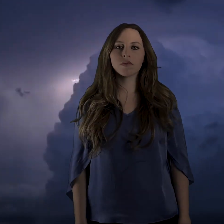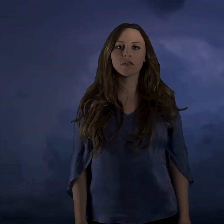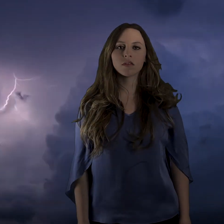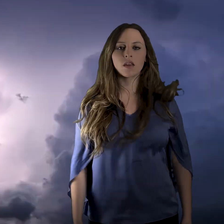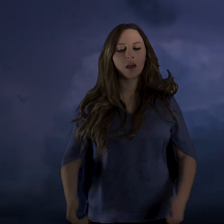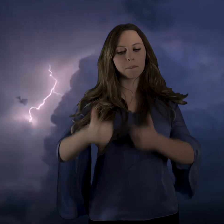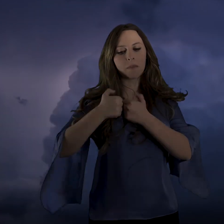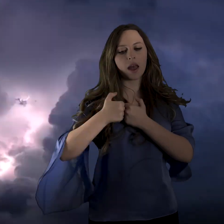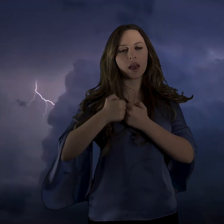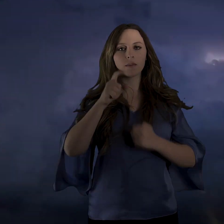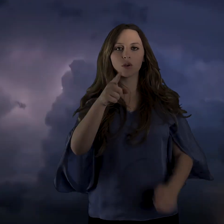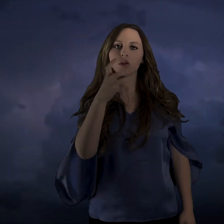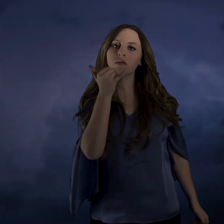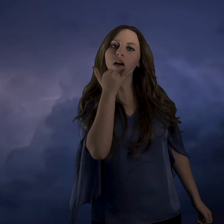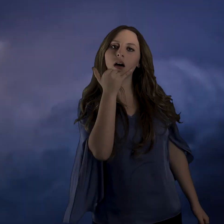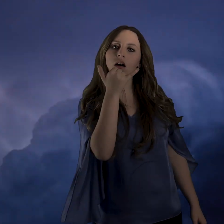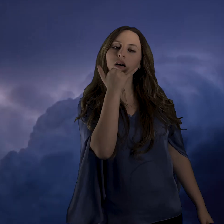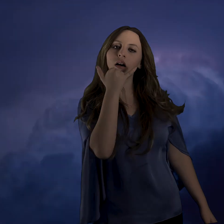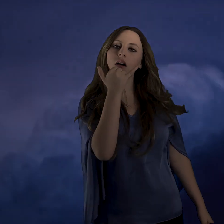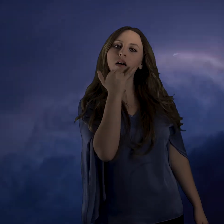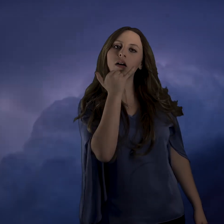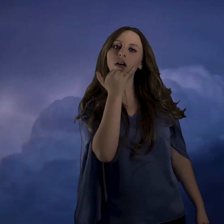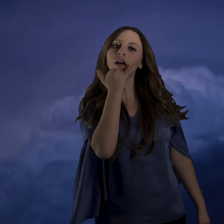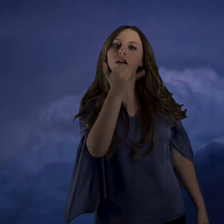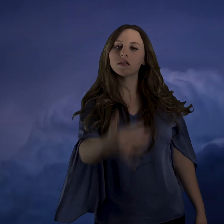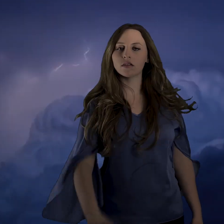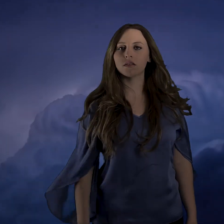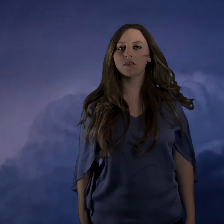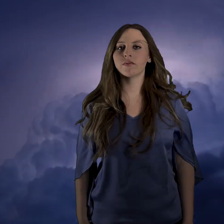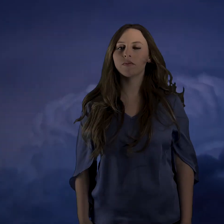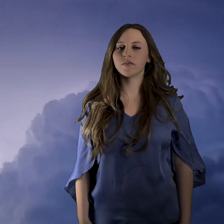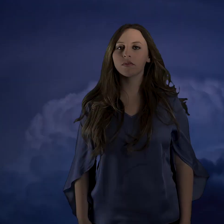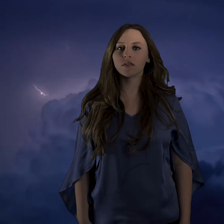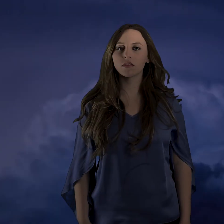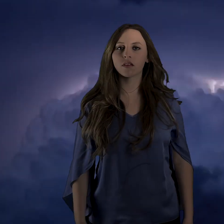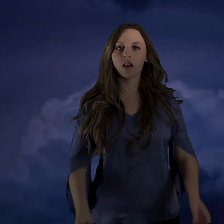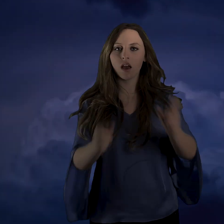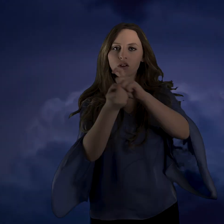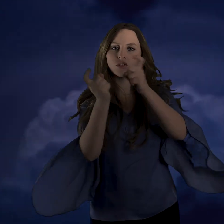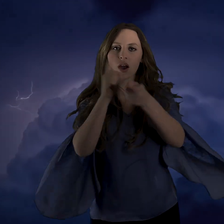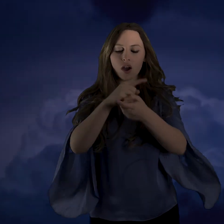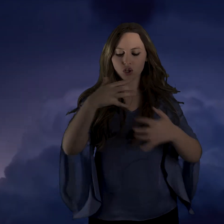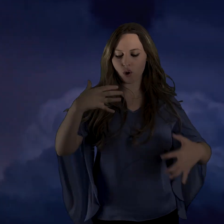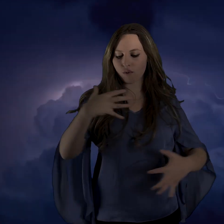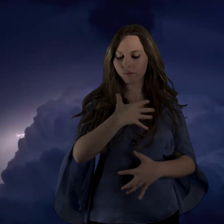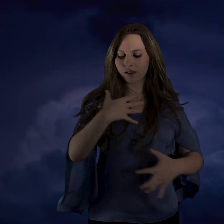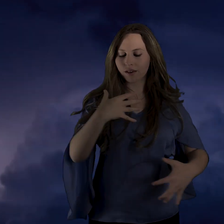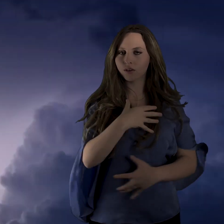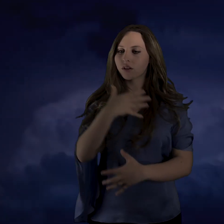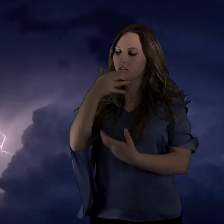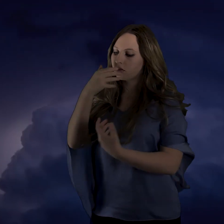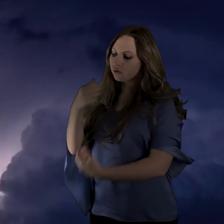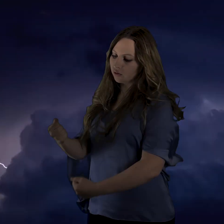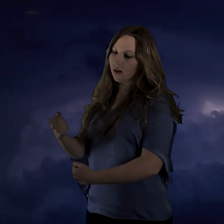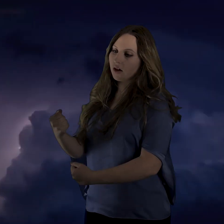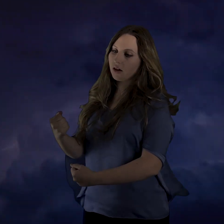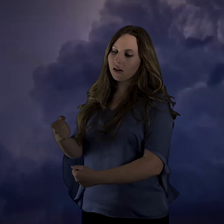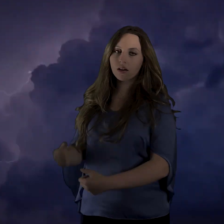But if you got it all Just turn your fears into trust